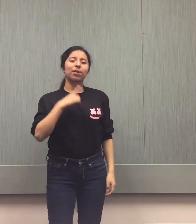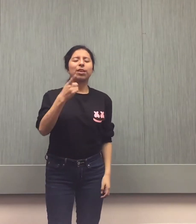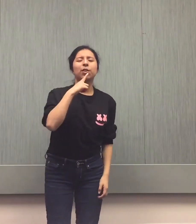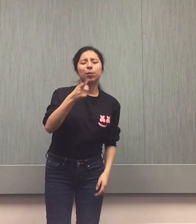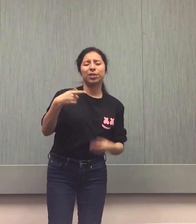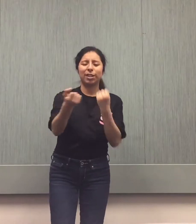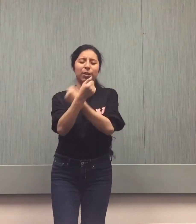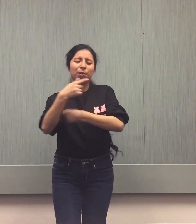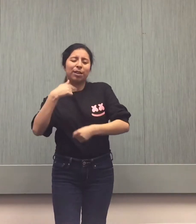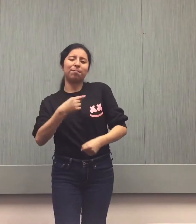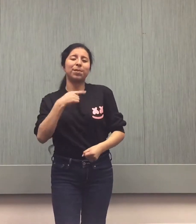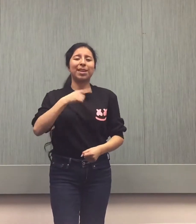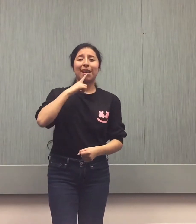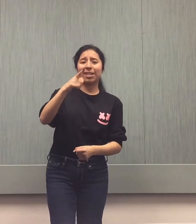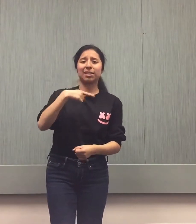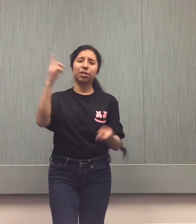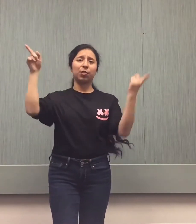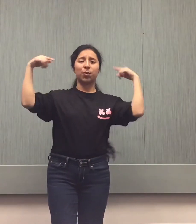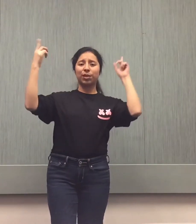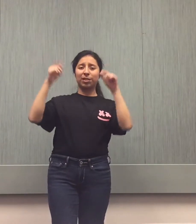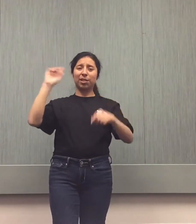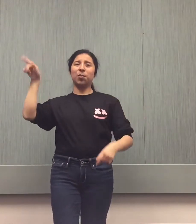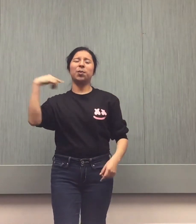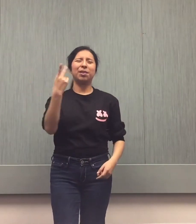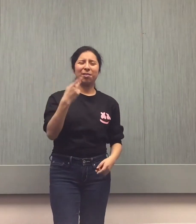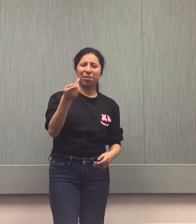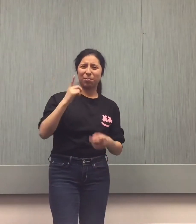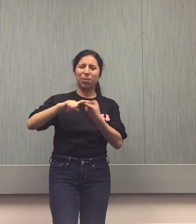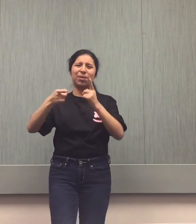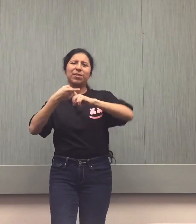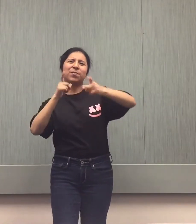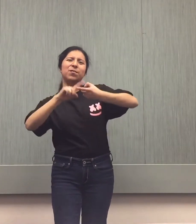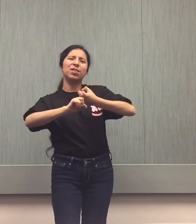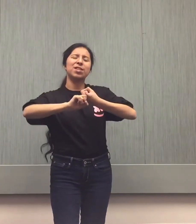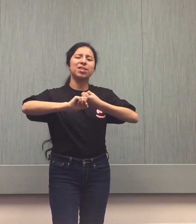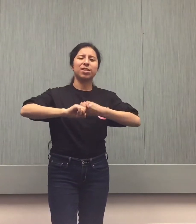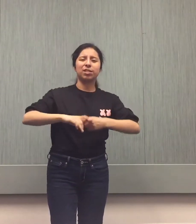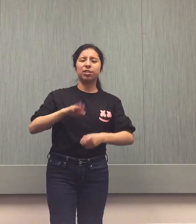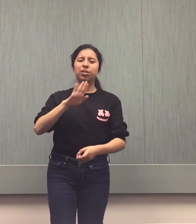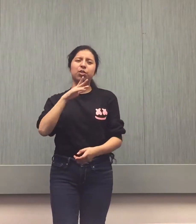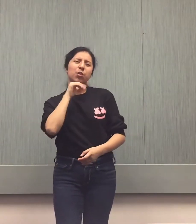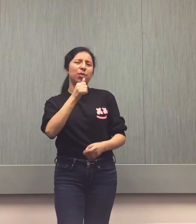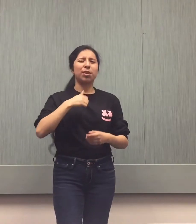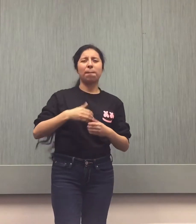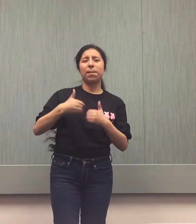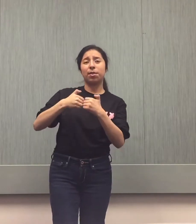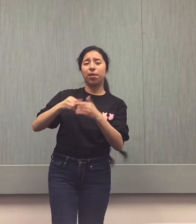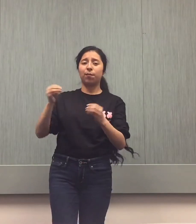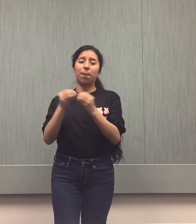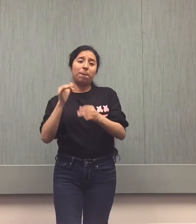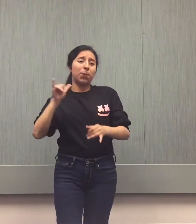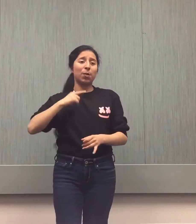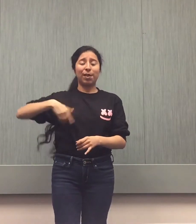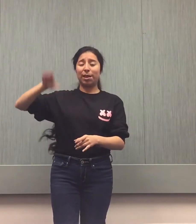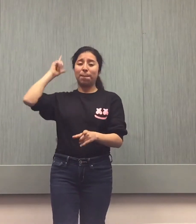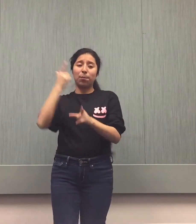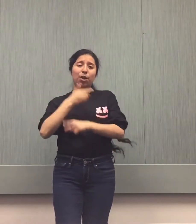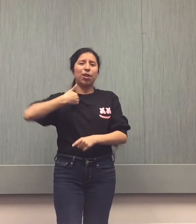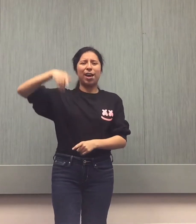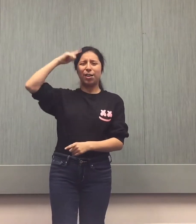You say you love me, I say you crazy, we're nothing more than friends You're not my lover, more like a brother, I